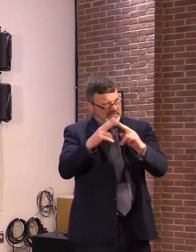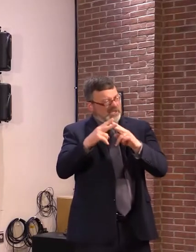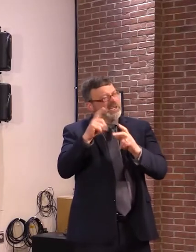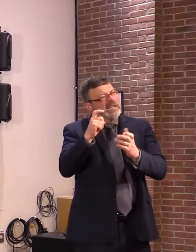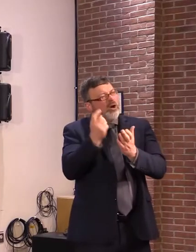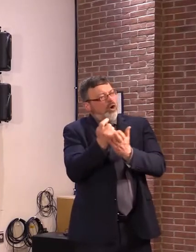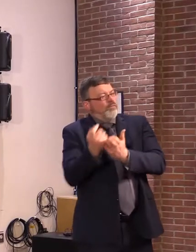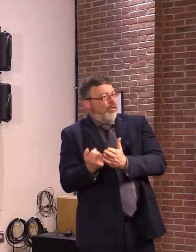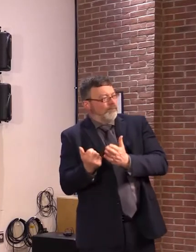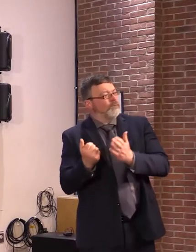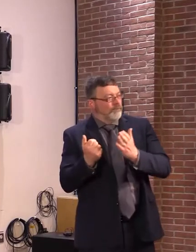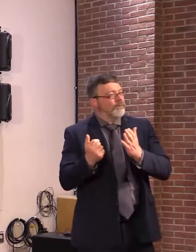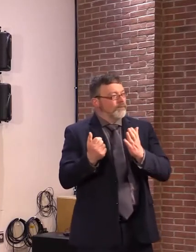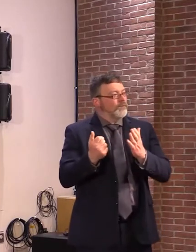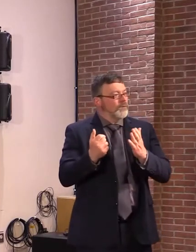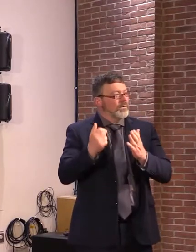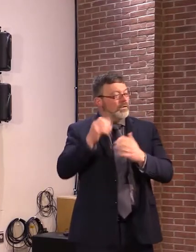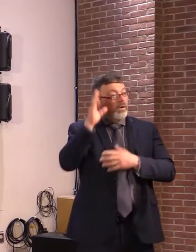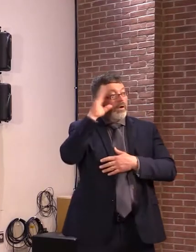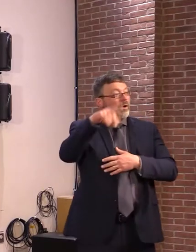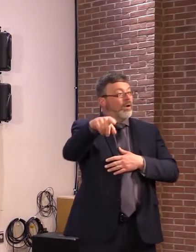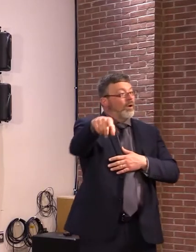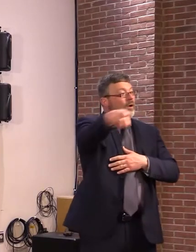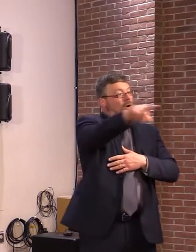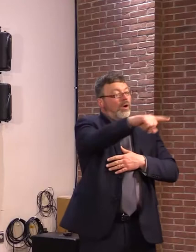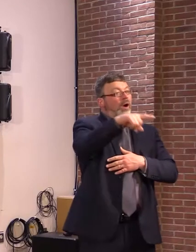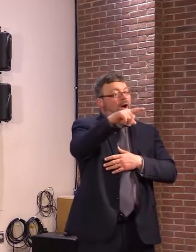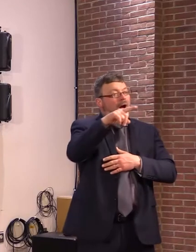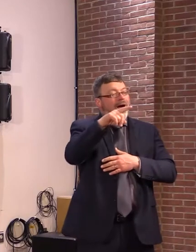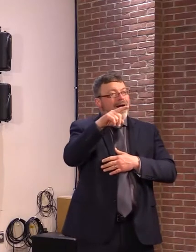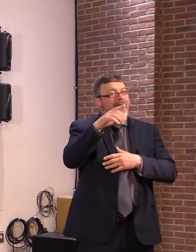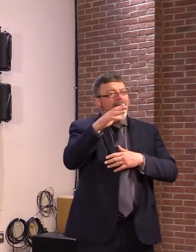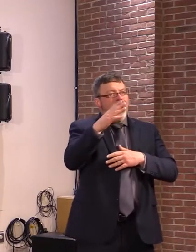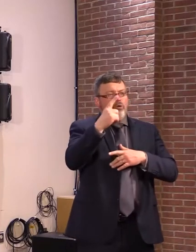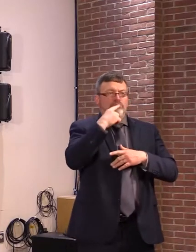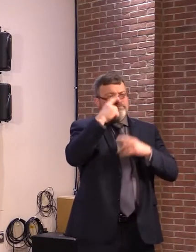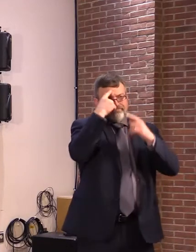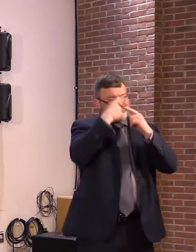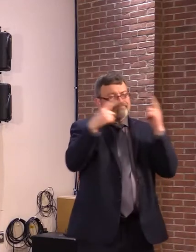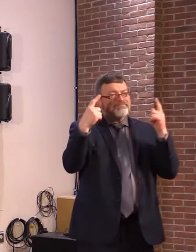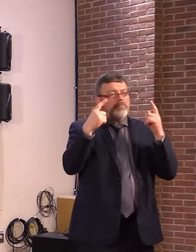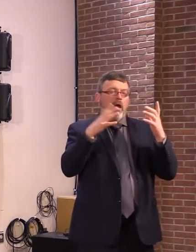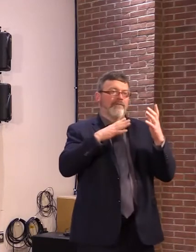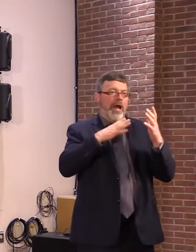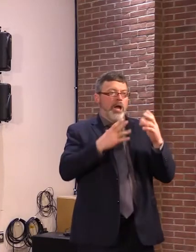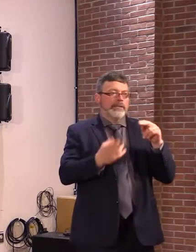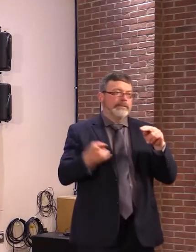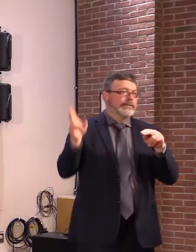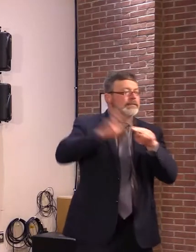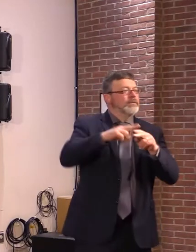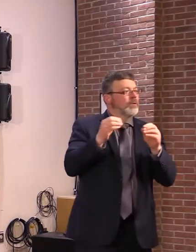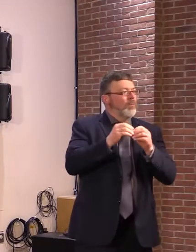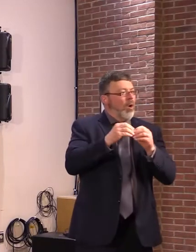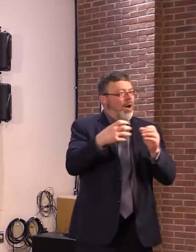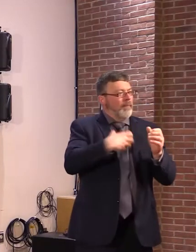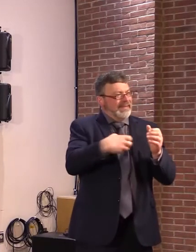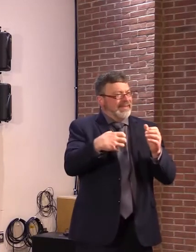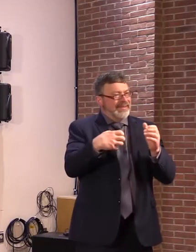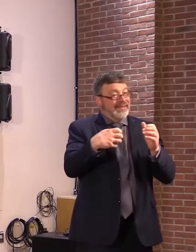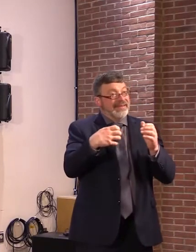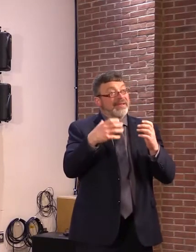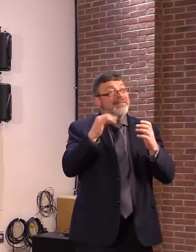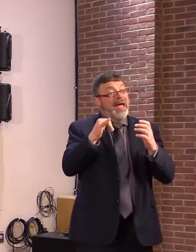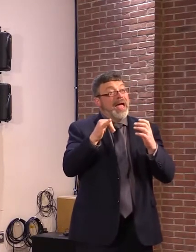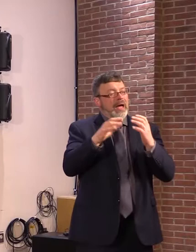as an appeal process in two separate venues that will lead to more delays, more costs and most likely fewer units